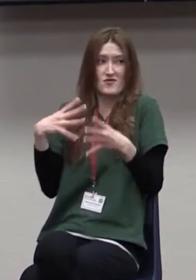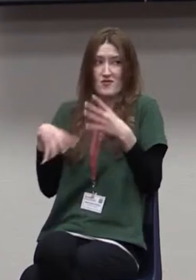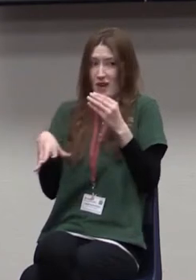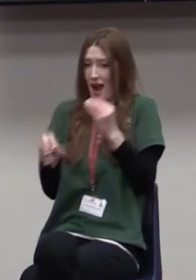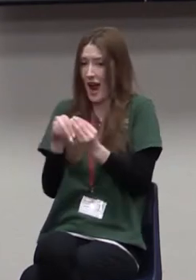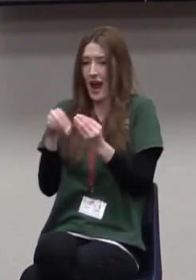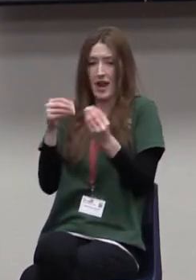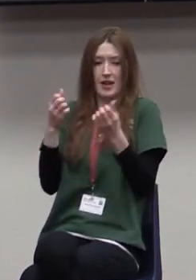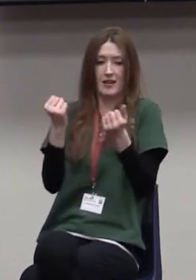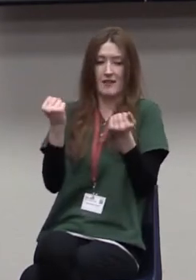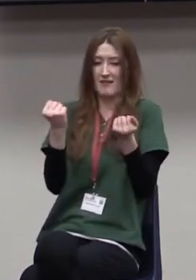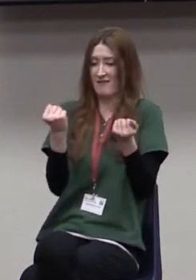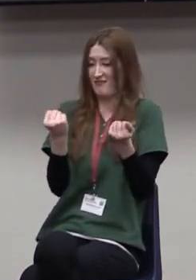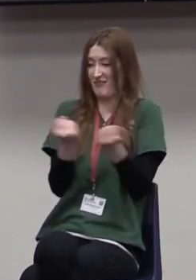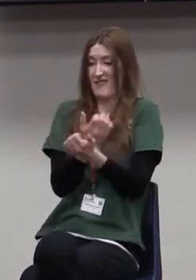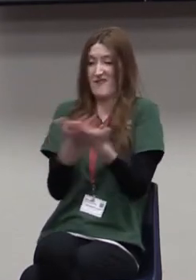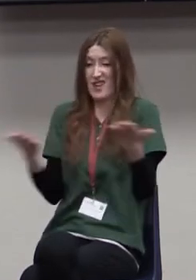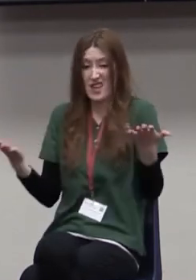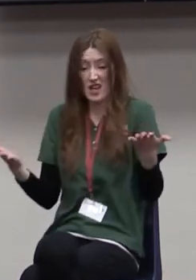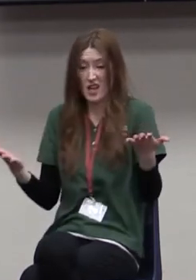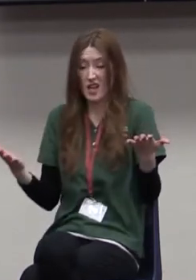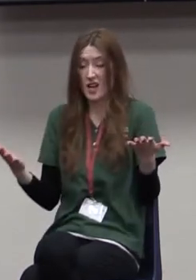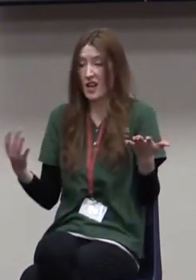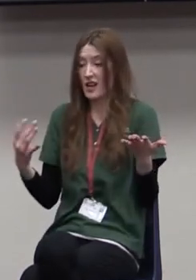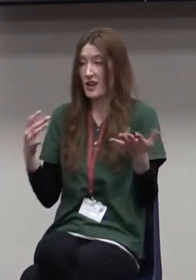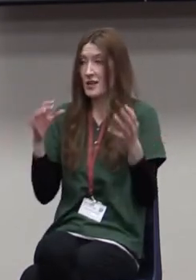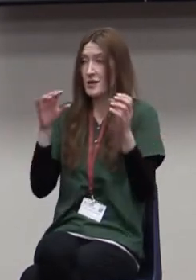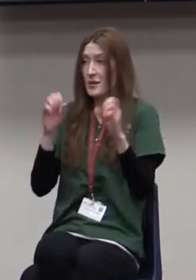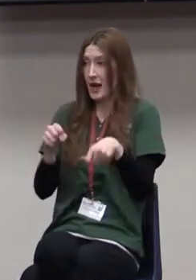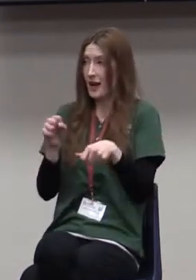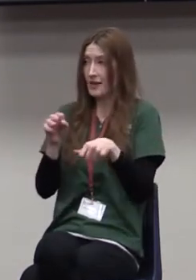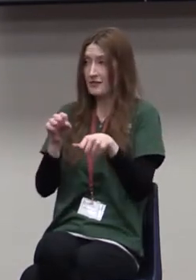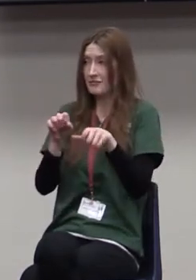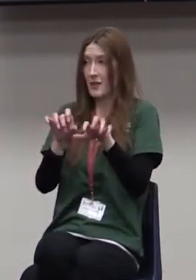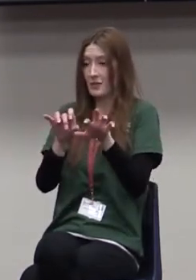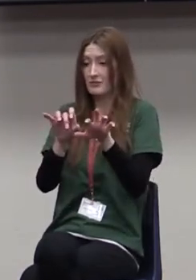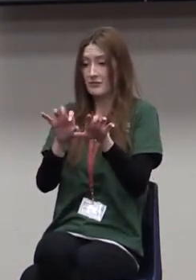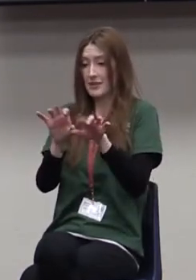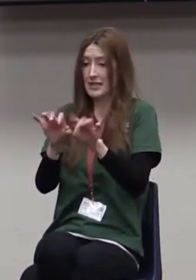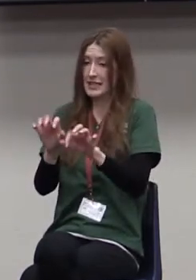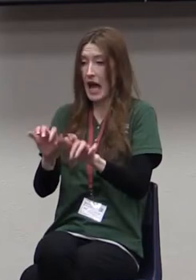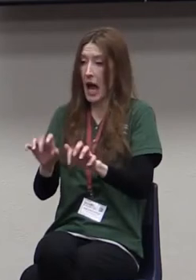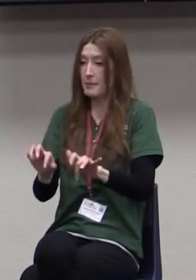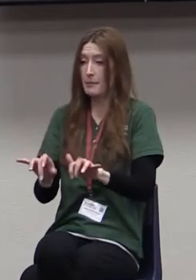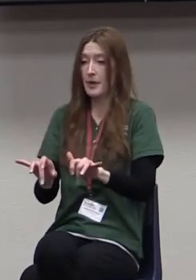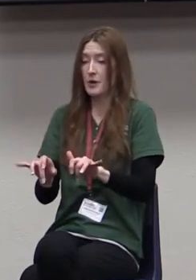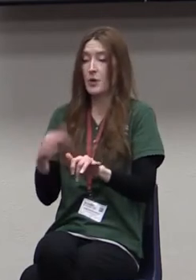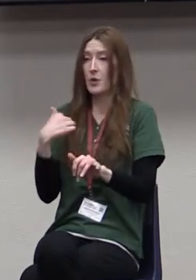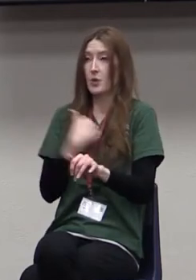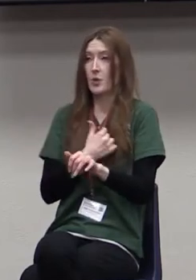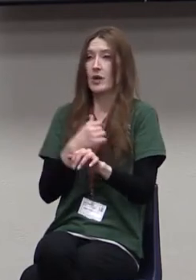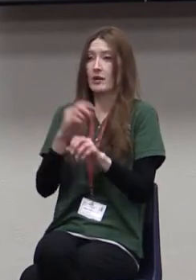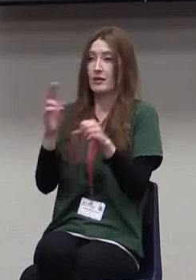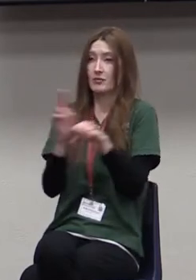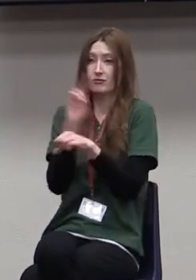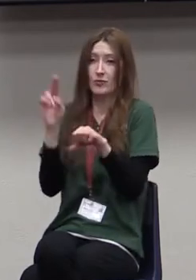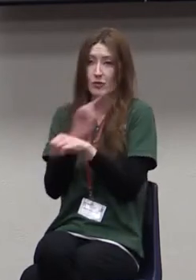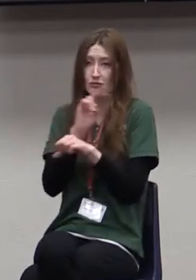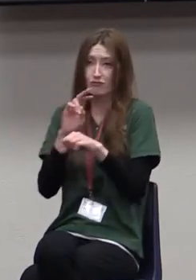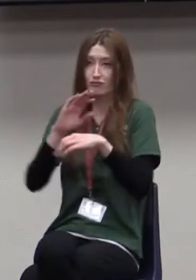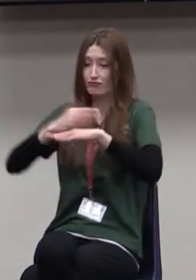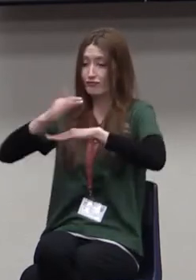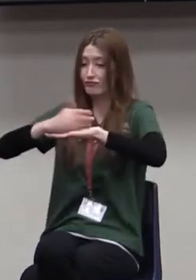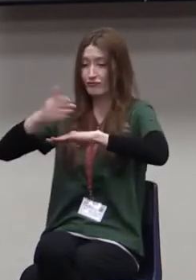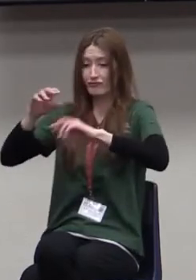earlier, let me tell you, you can put it in type. And we use those fancy things to try to emphasize